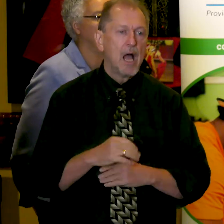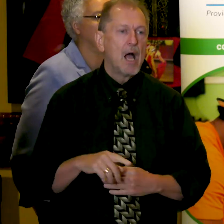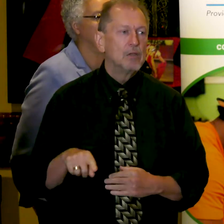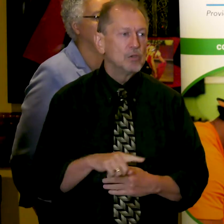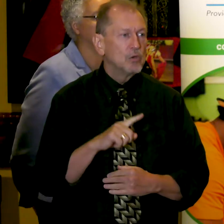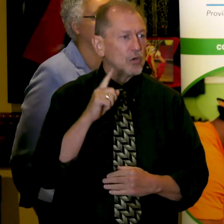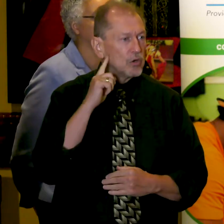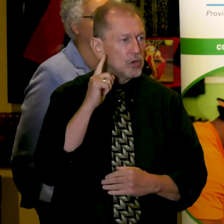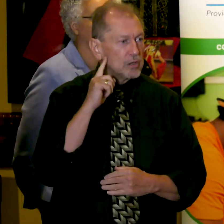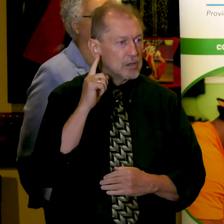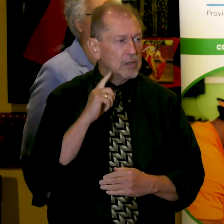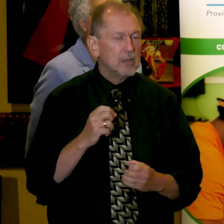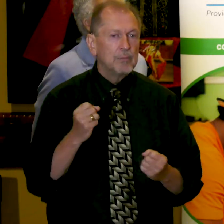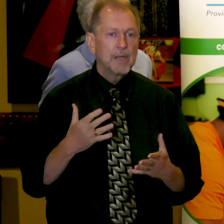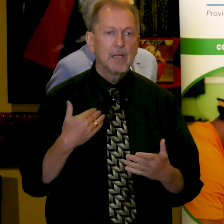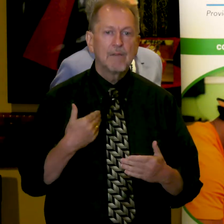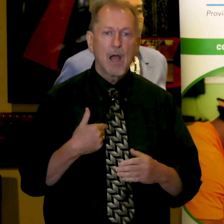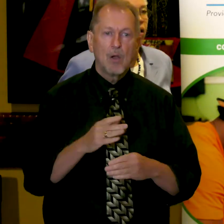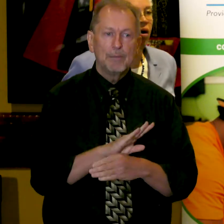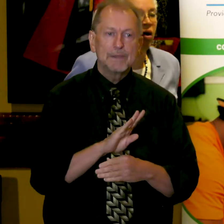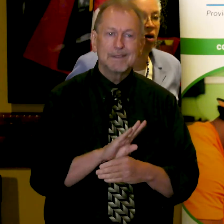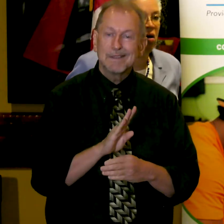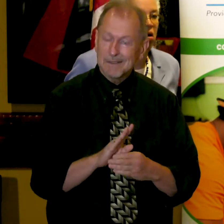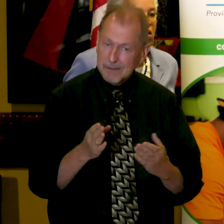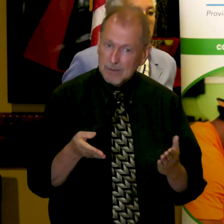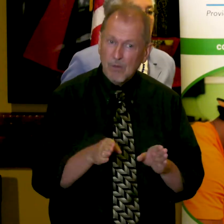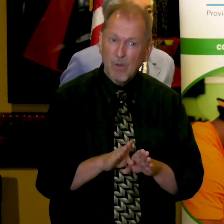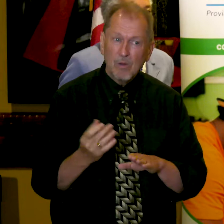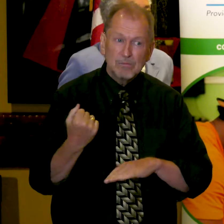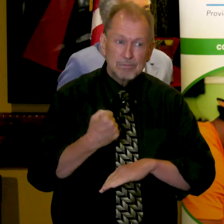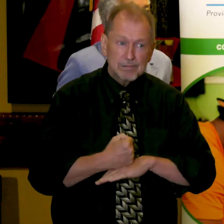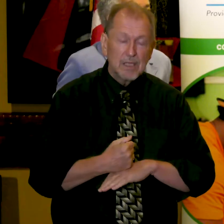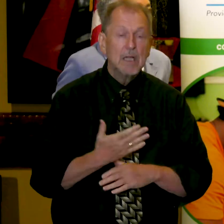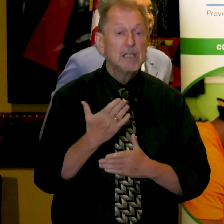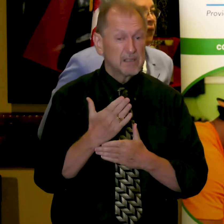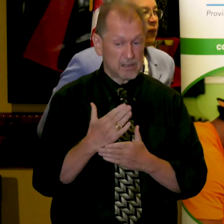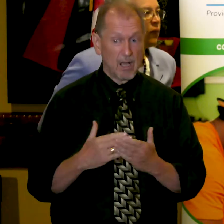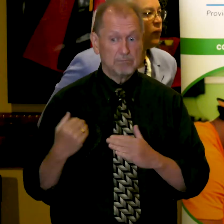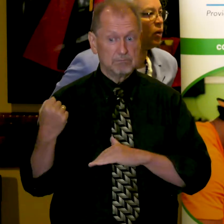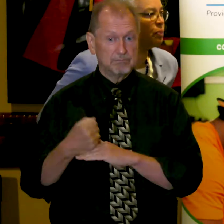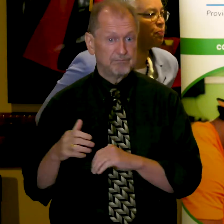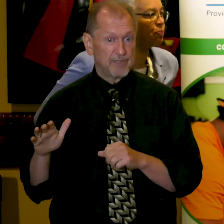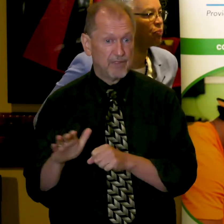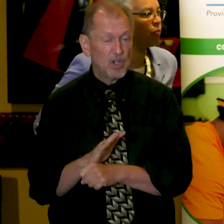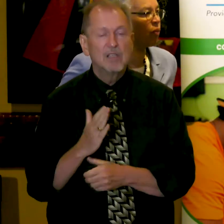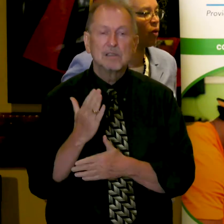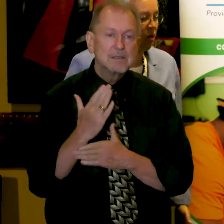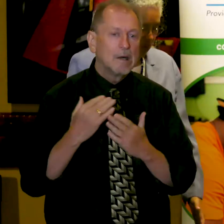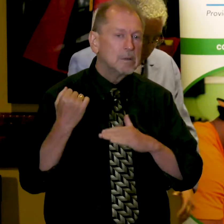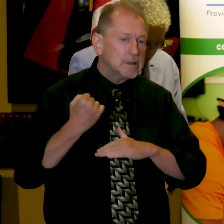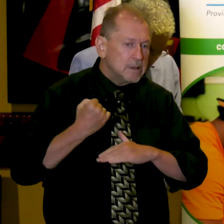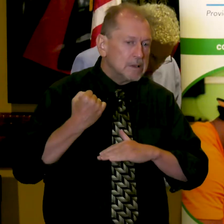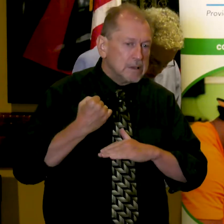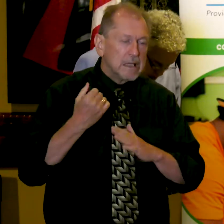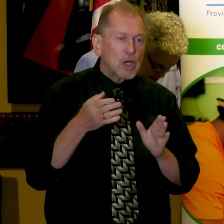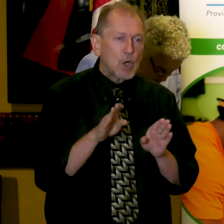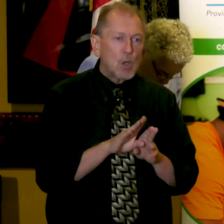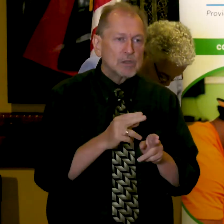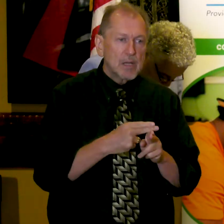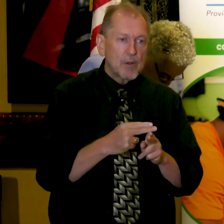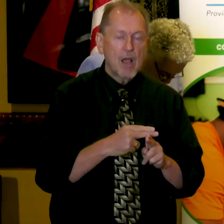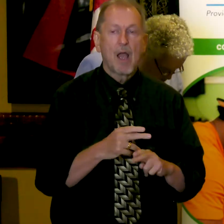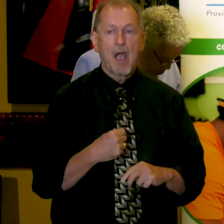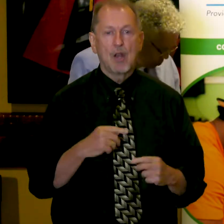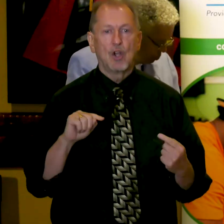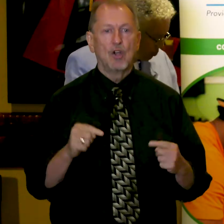A lot of our business having to close, whether temporarily or permanent. And we saw a lot of devastations with families